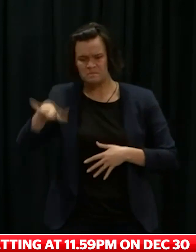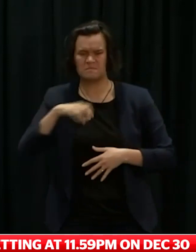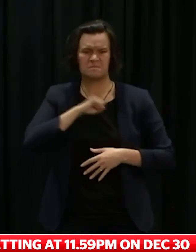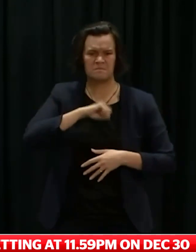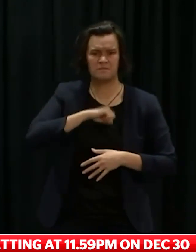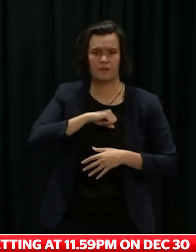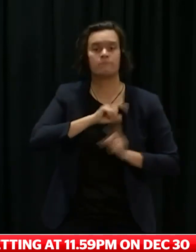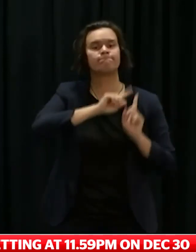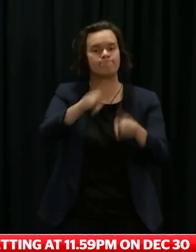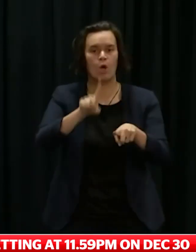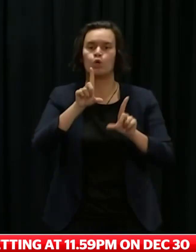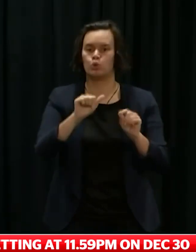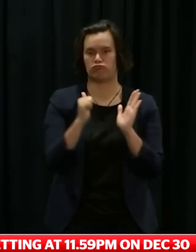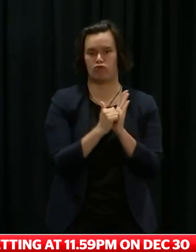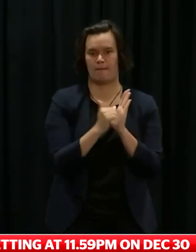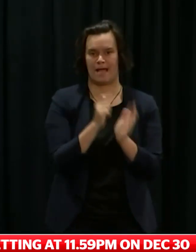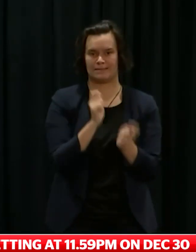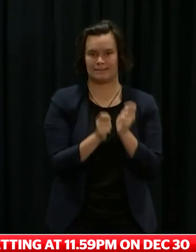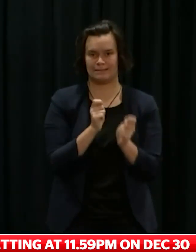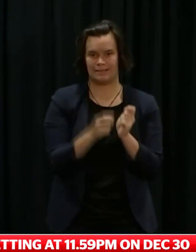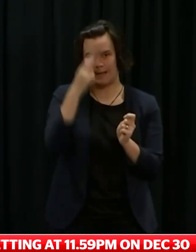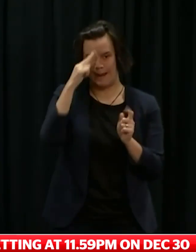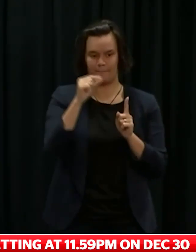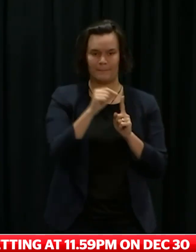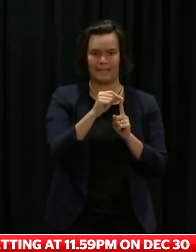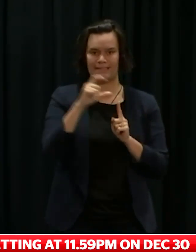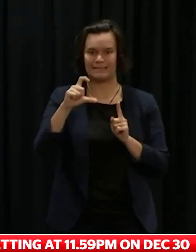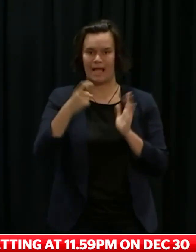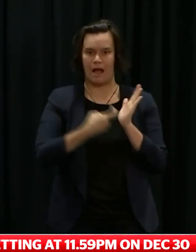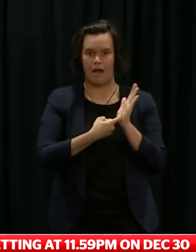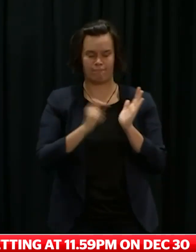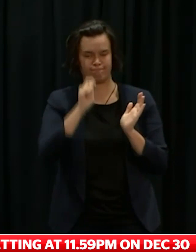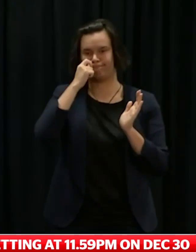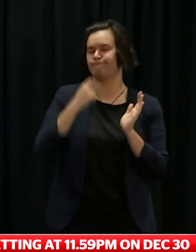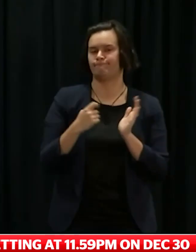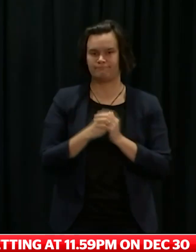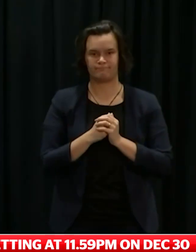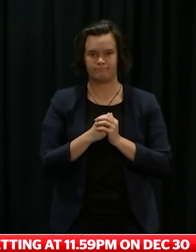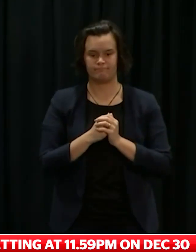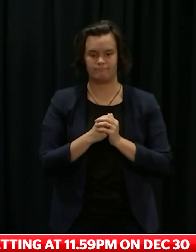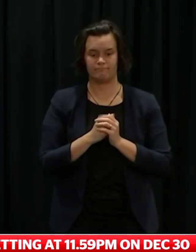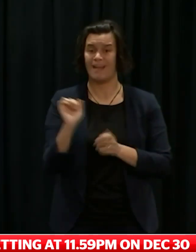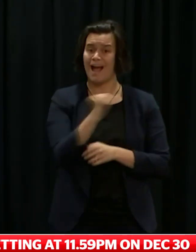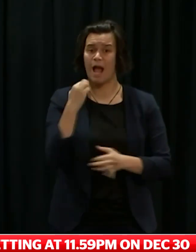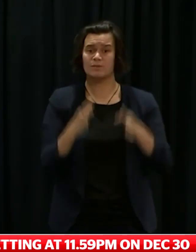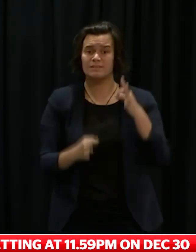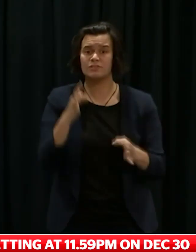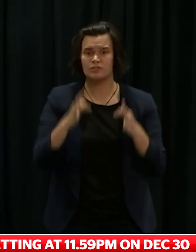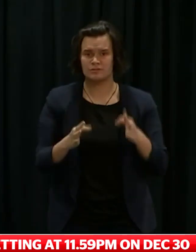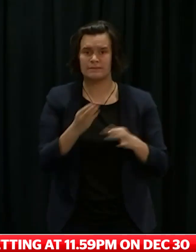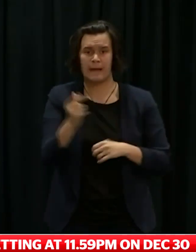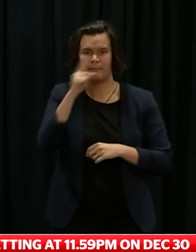Some will ultimately say this decision today feels right. Some will say it feels too slow. Others, too fast. So instead, I come back to the two-year